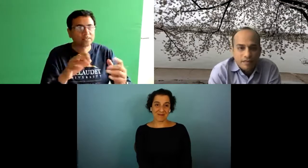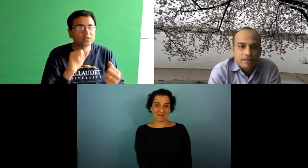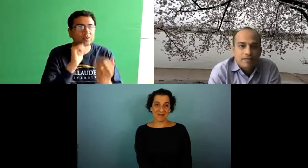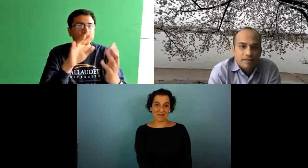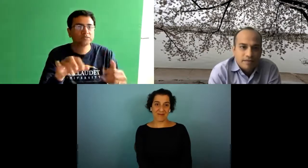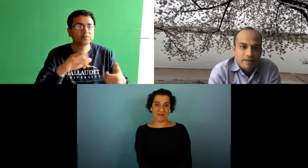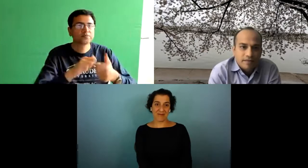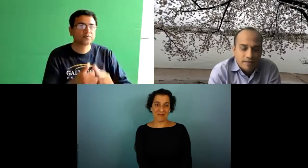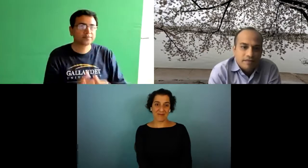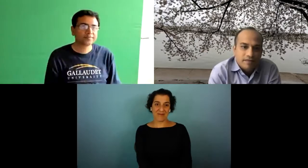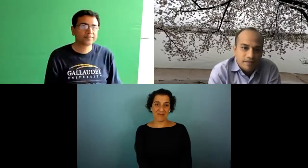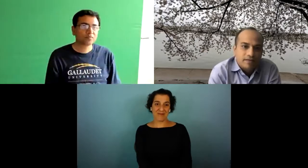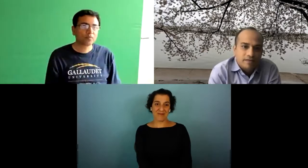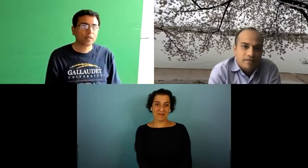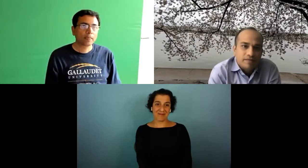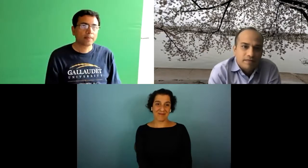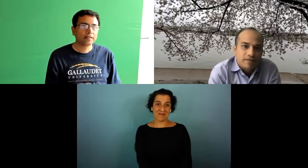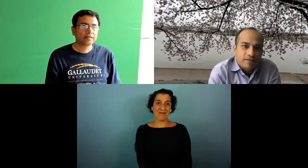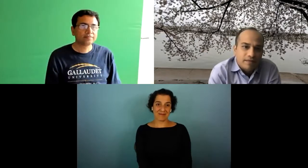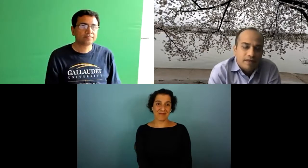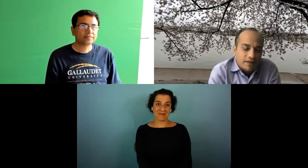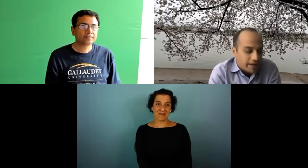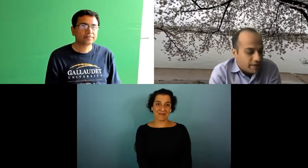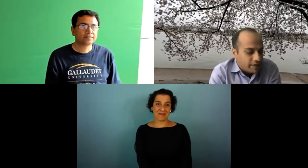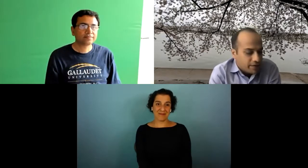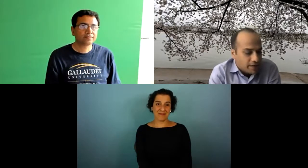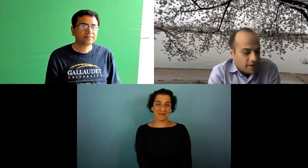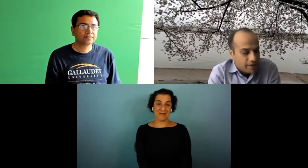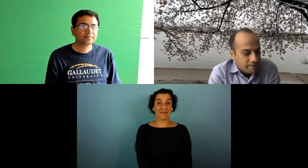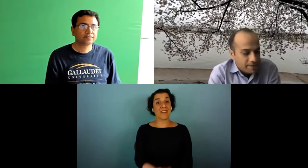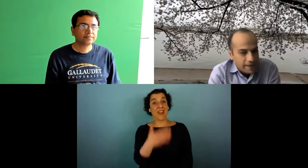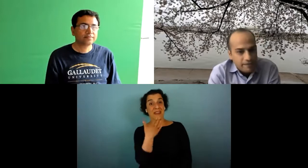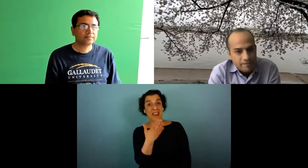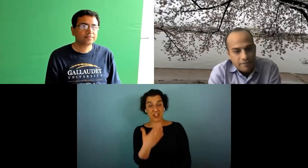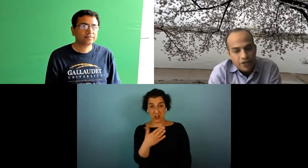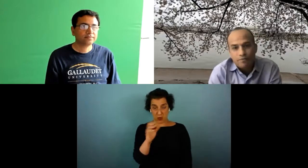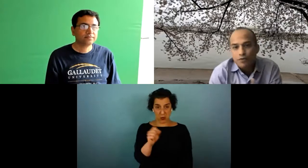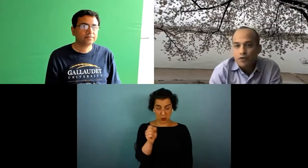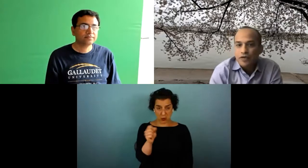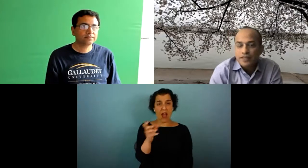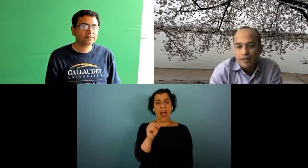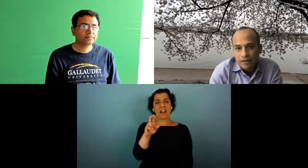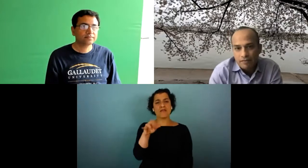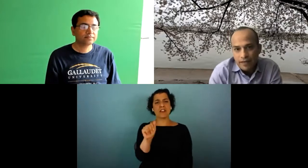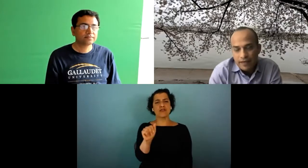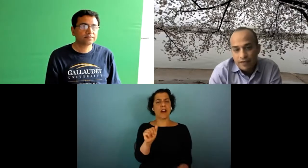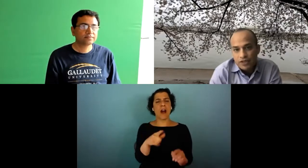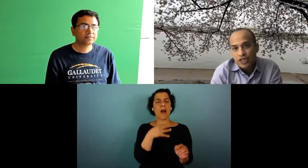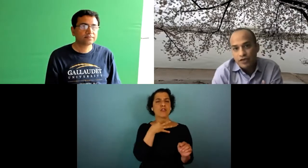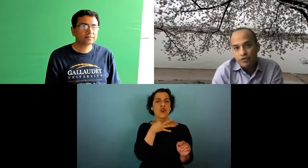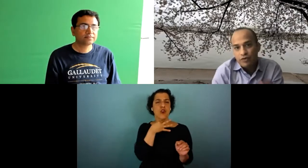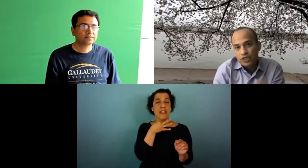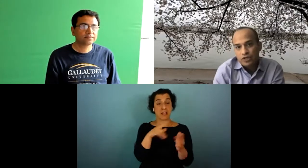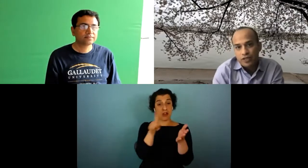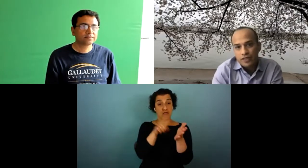as there are multiple ways to approach the problem thank you um and raj i'm curious um in the research